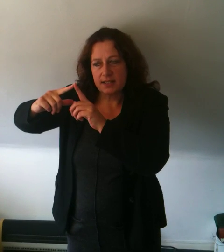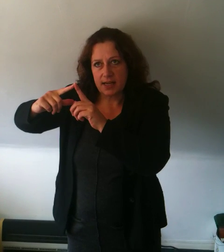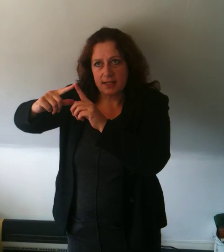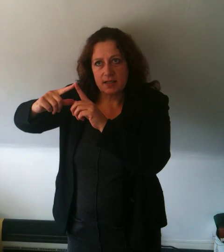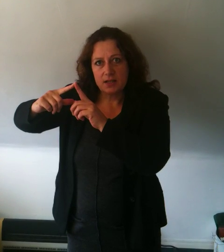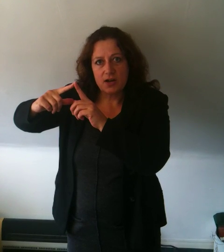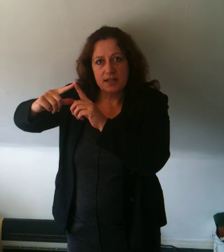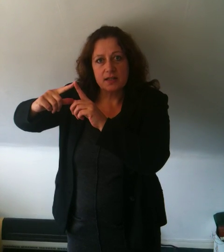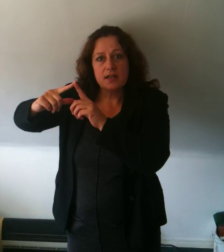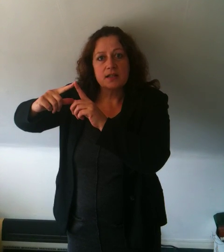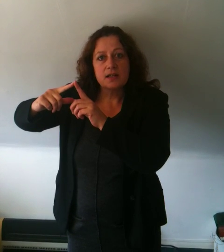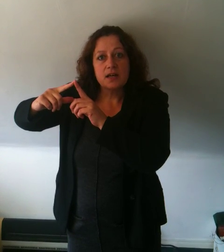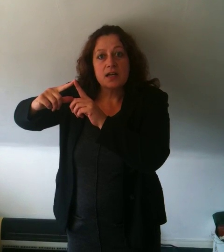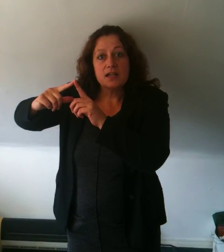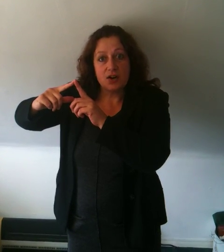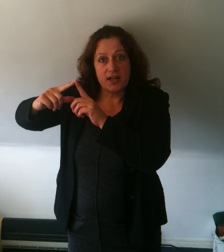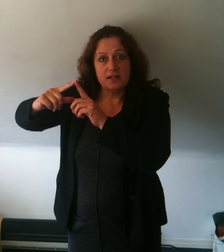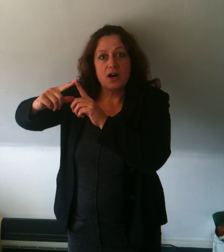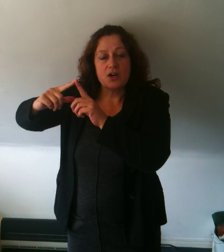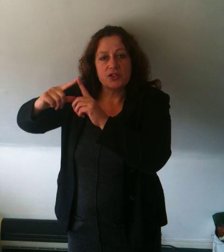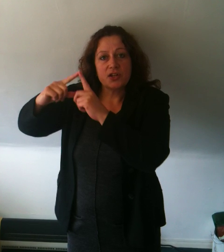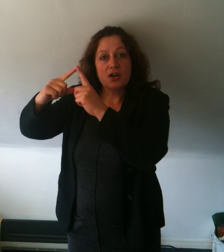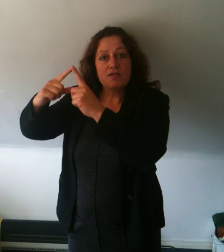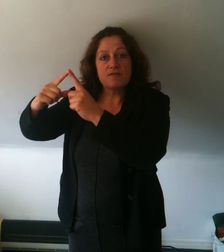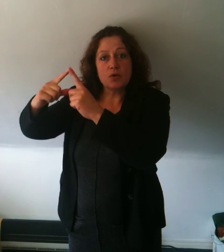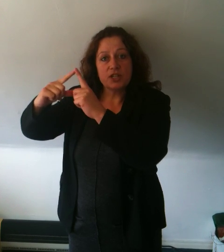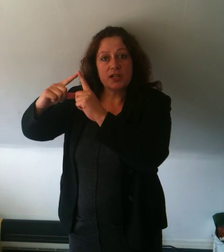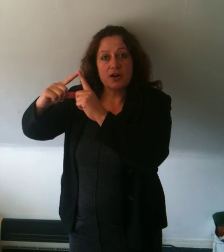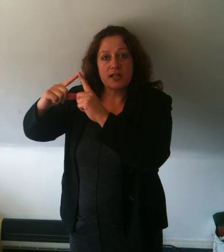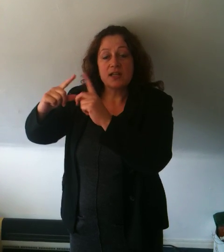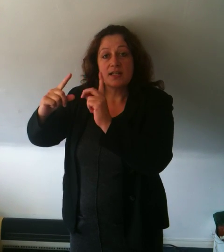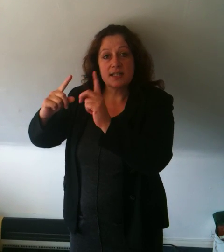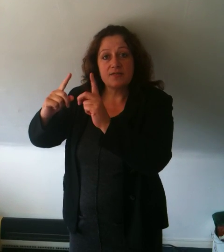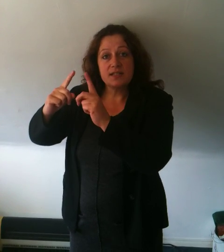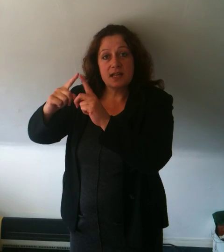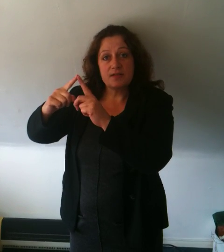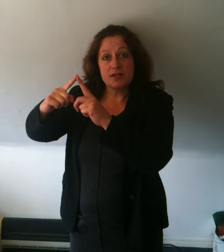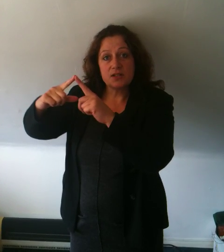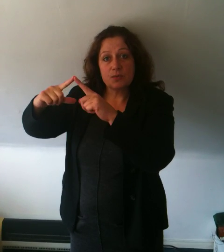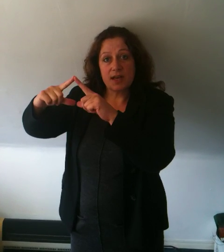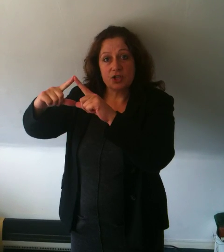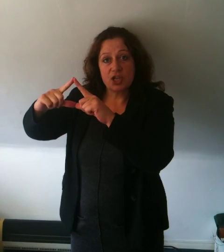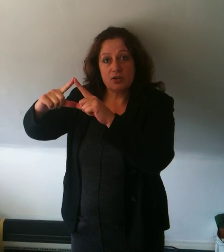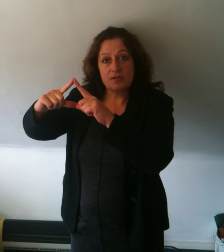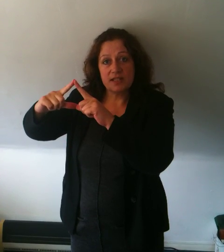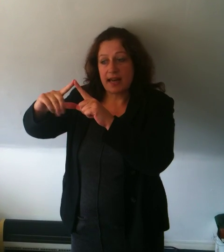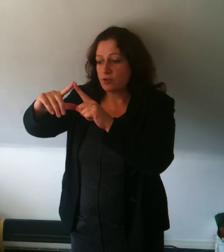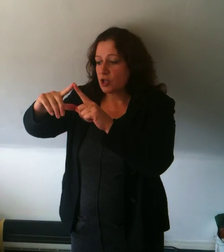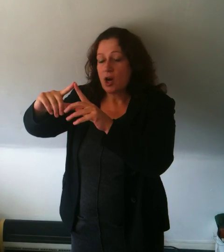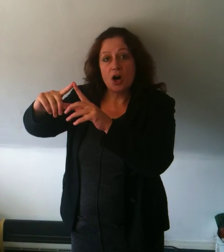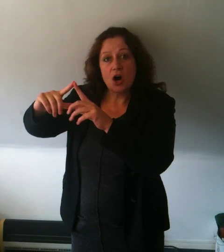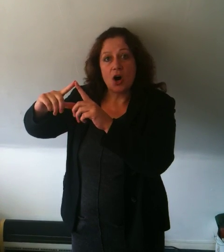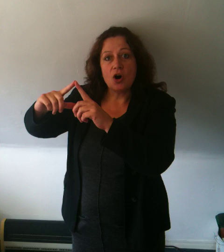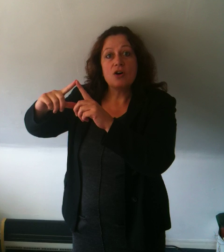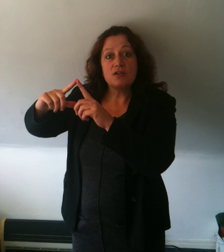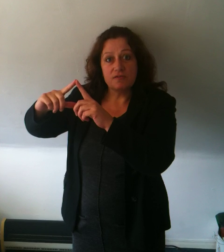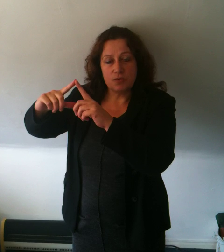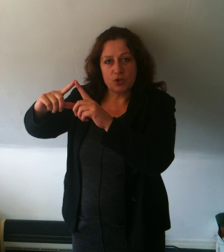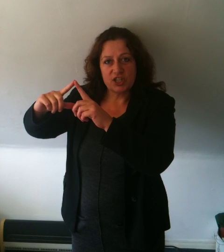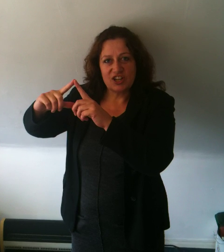6, 9. 9. Answer, 49. 7 7s, without a shadow of a doubt, are 49.